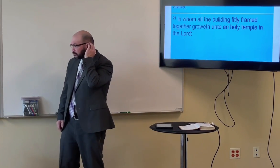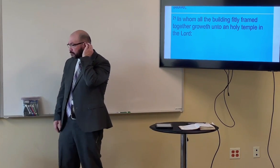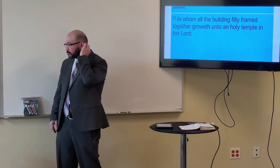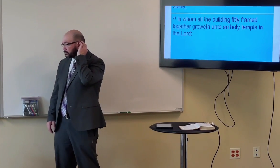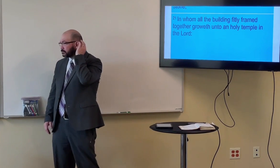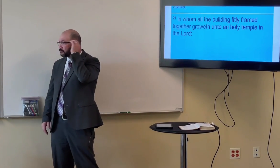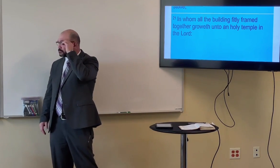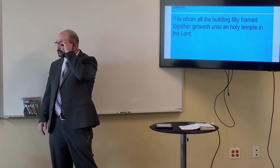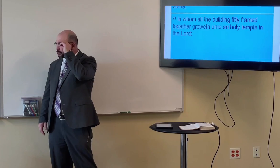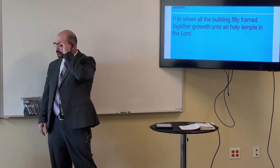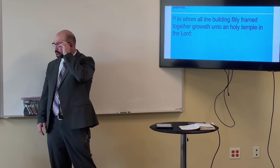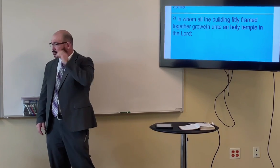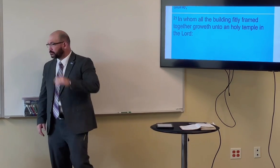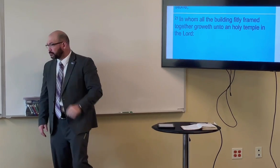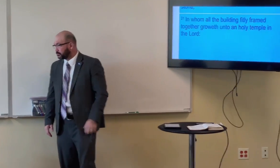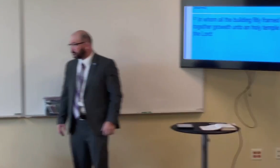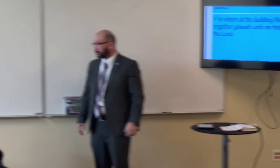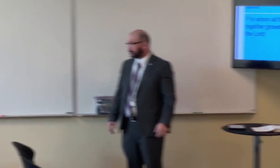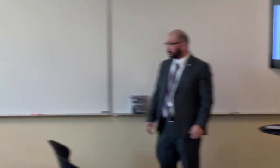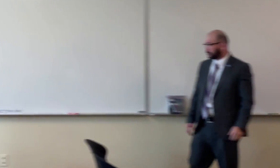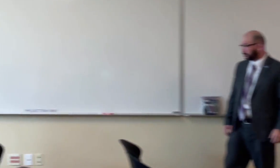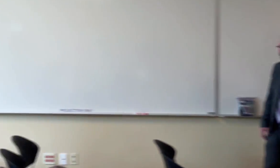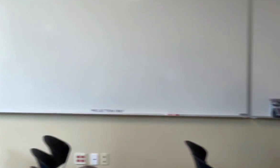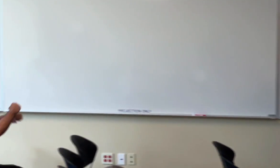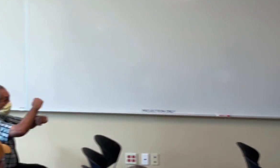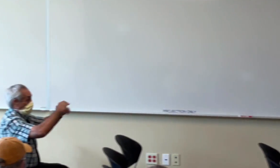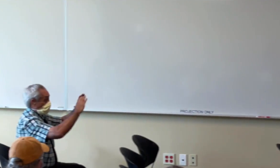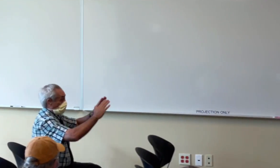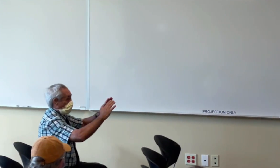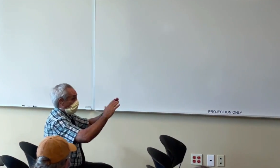point there's somebody asking a question right now